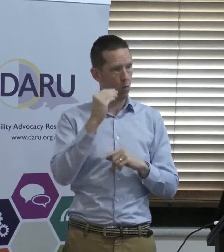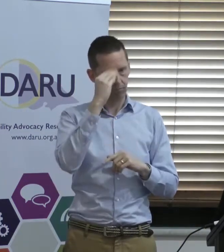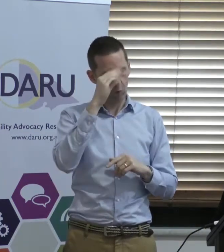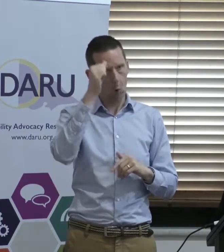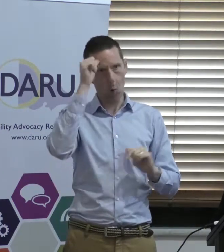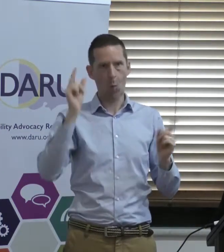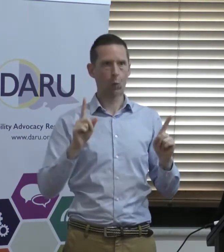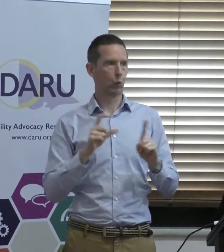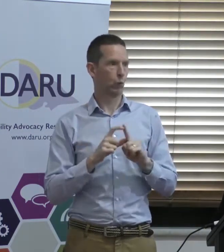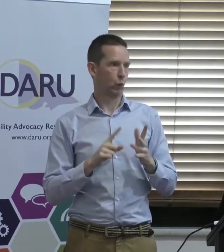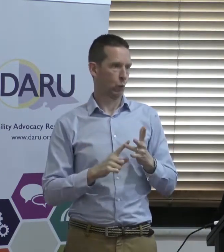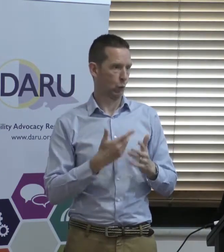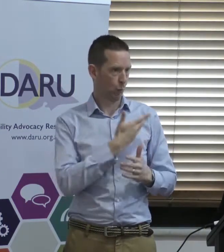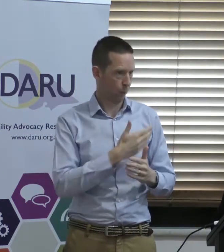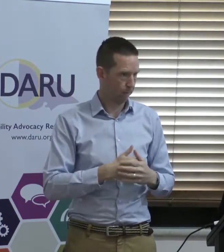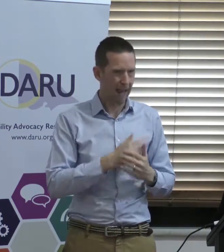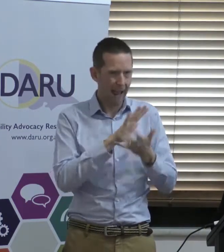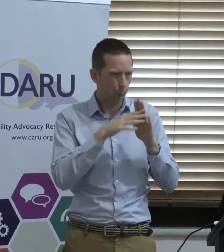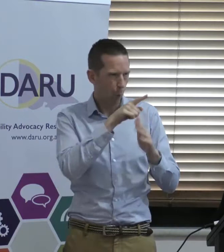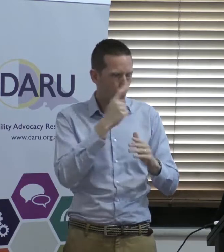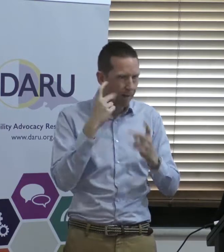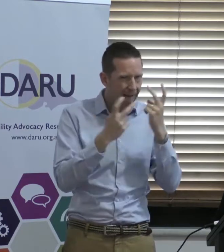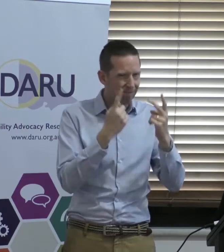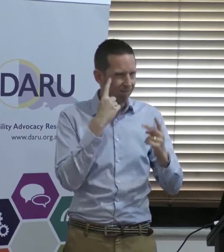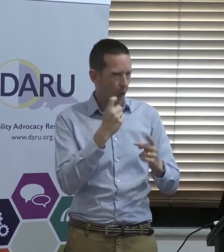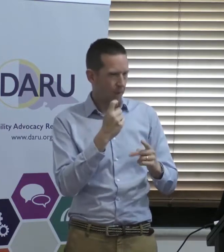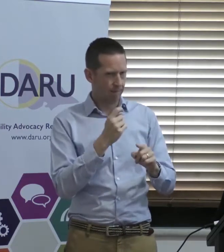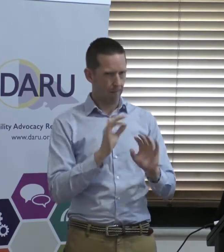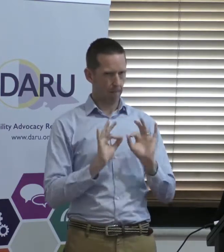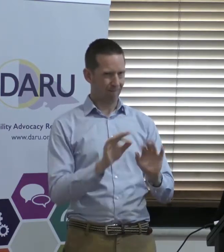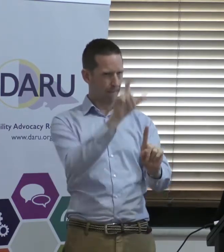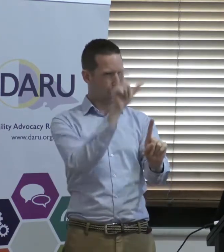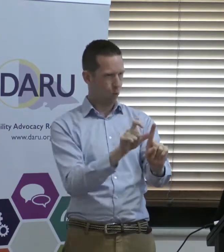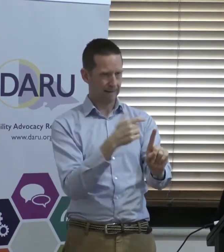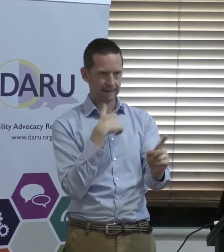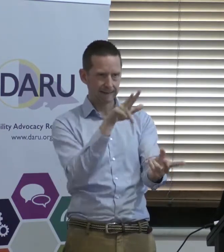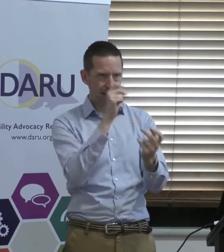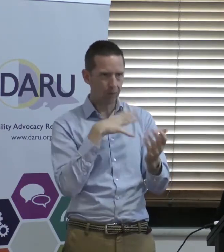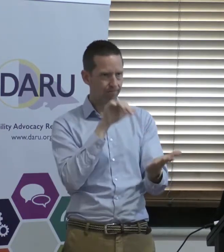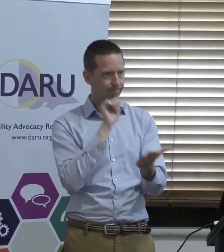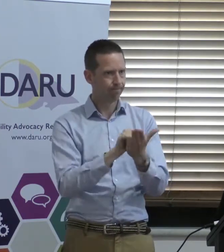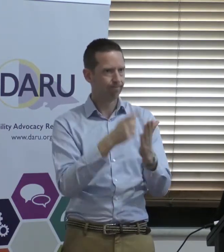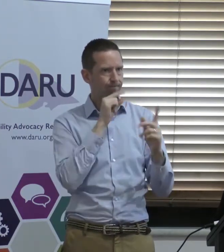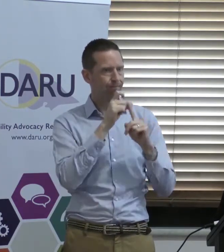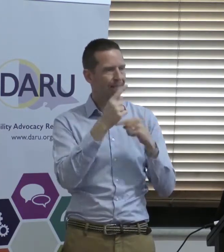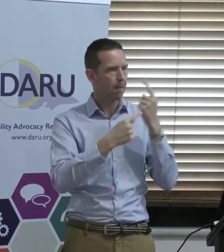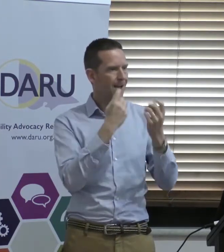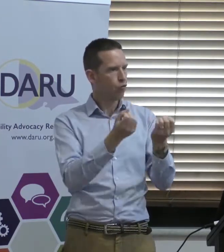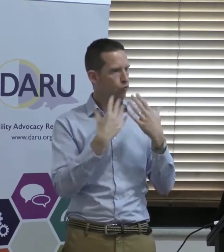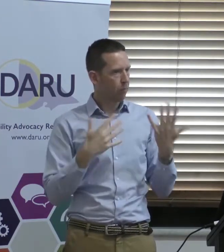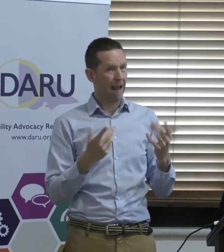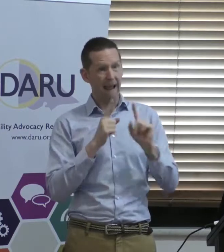to do. How do you find that perfect person with the perfect information you need? Advice,